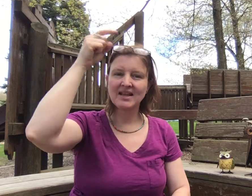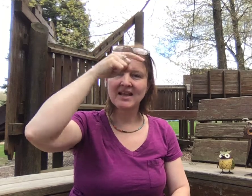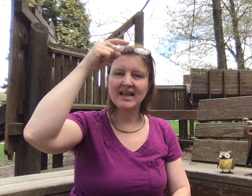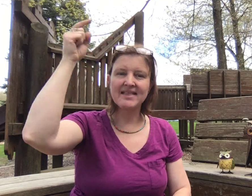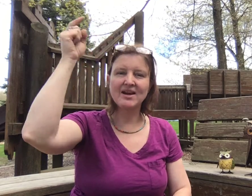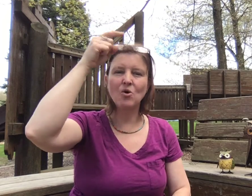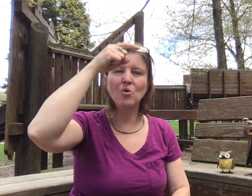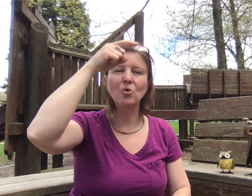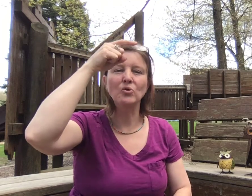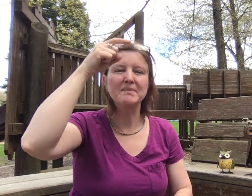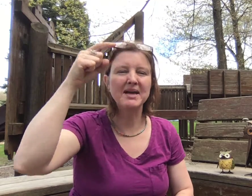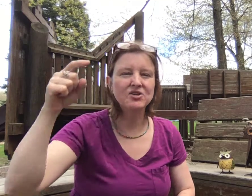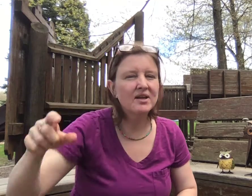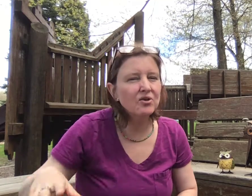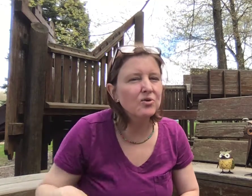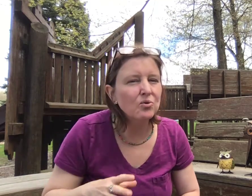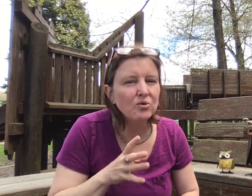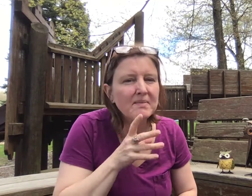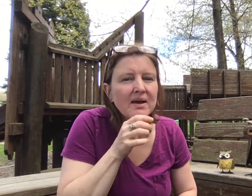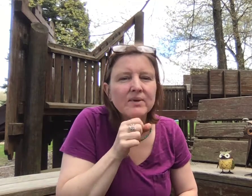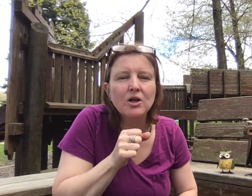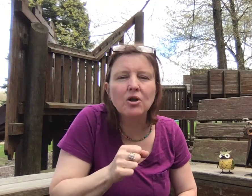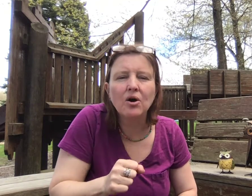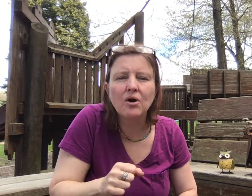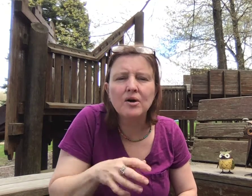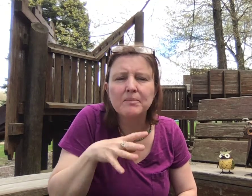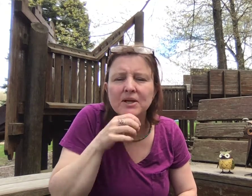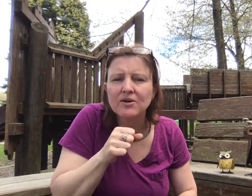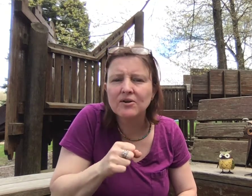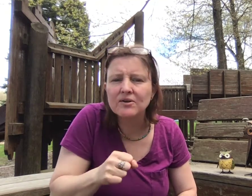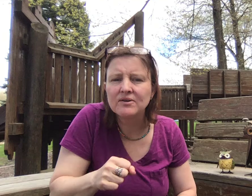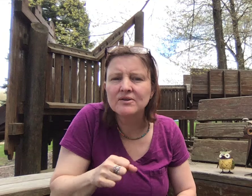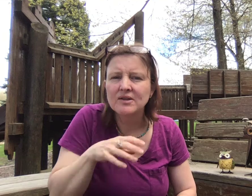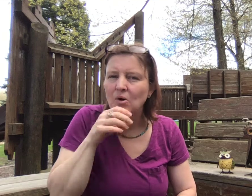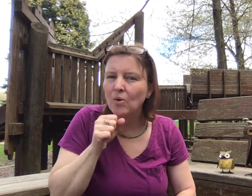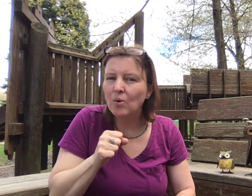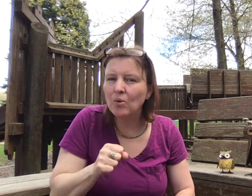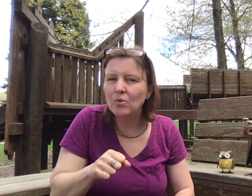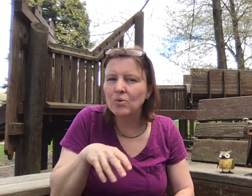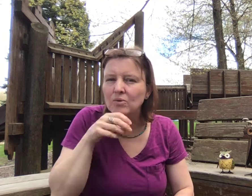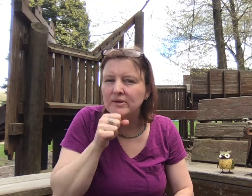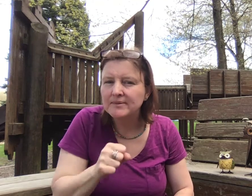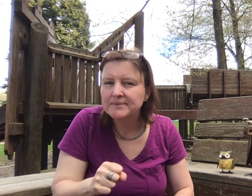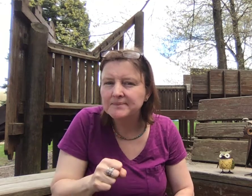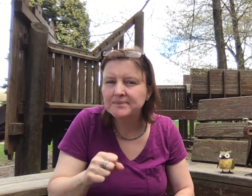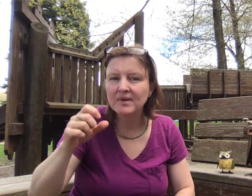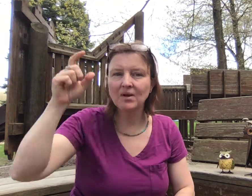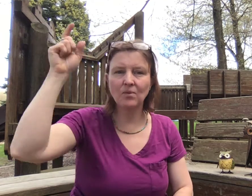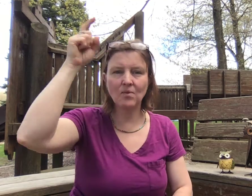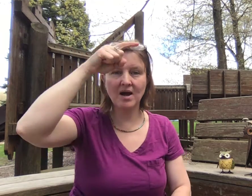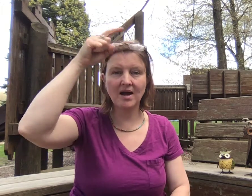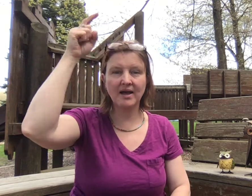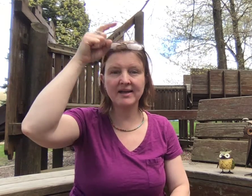And then old. Imagine that you're an old man with a long beard. Old. Wise.